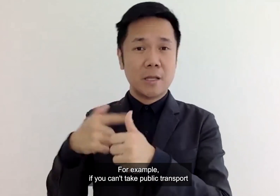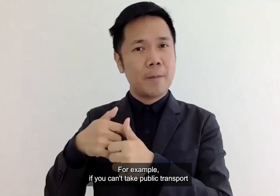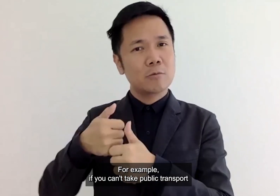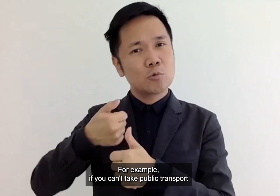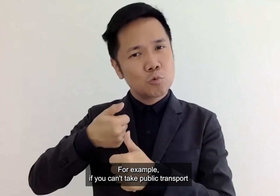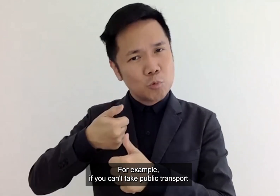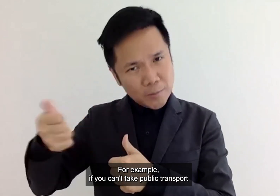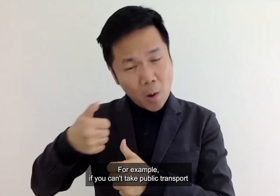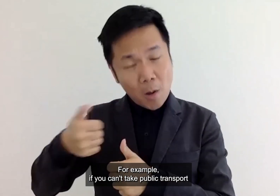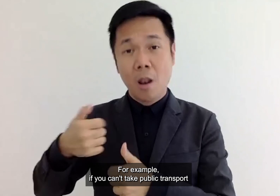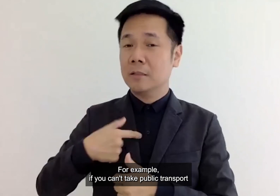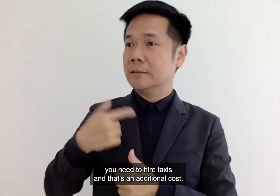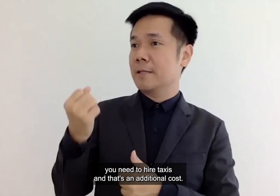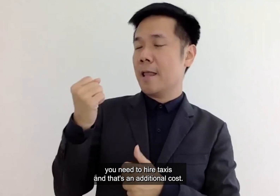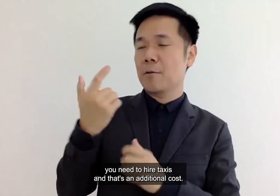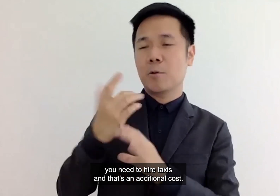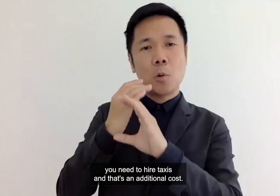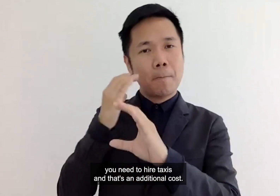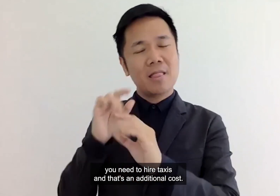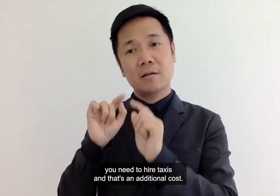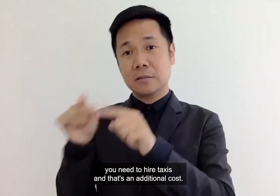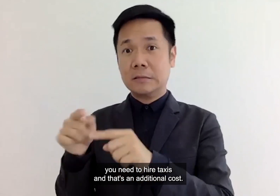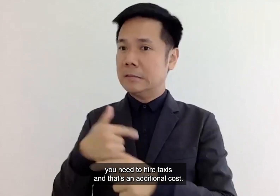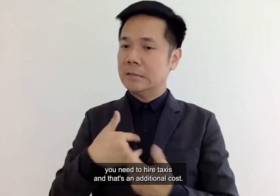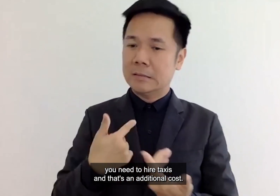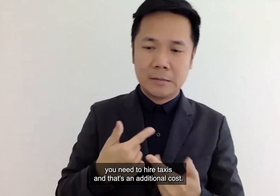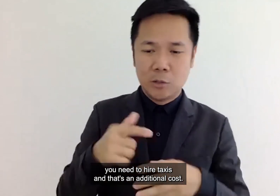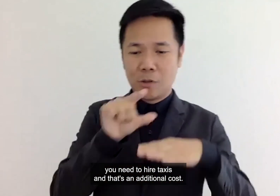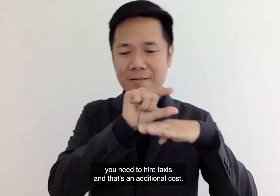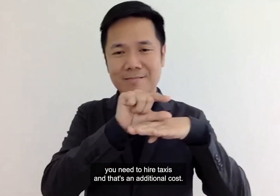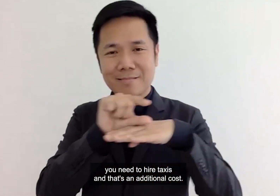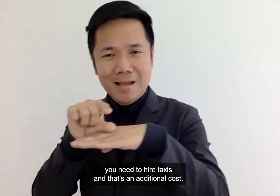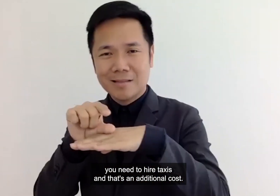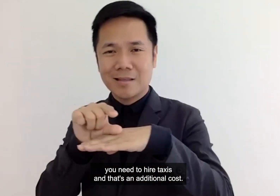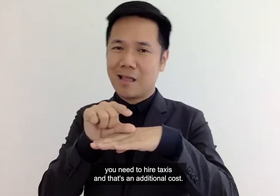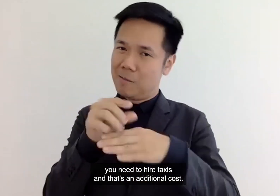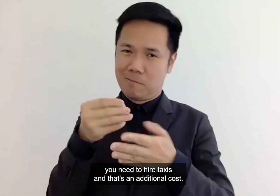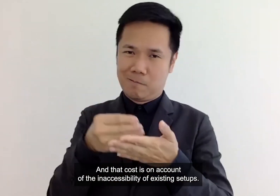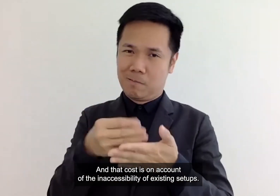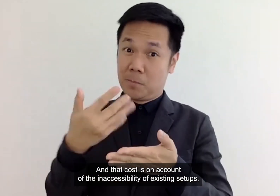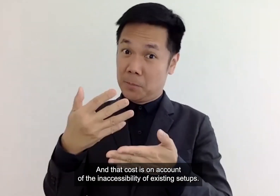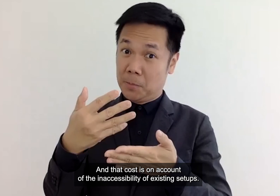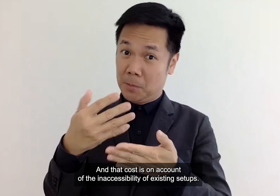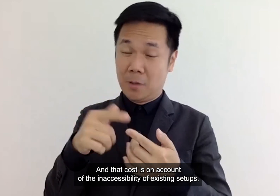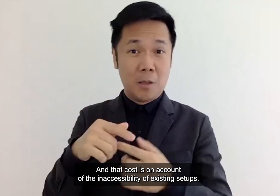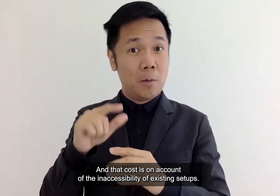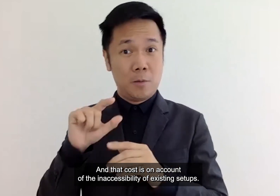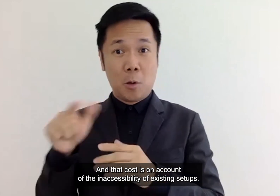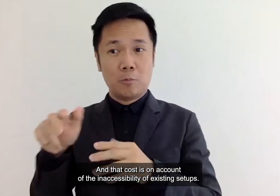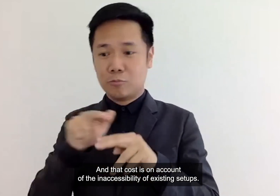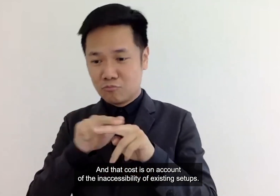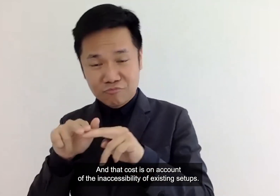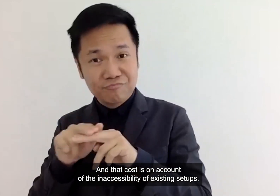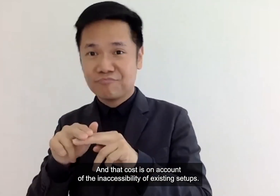if you can't take public transport you need to hire like taxis or and that is an additional cost and that cost is on